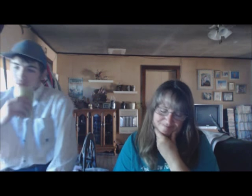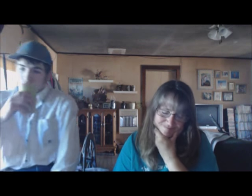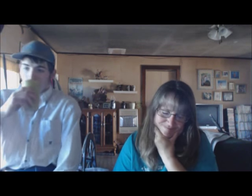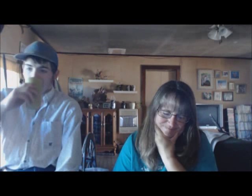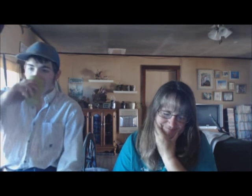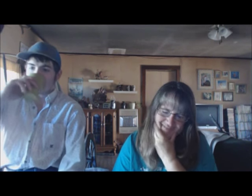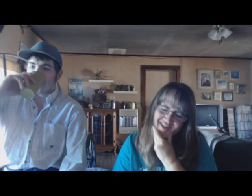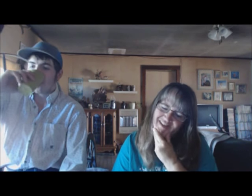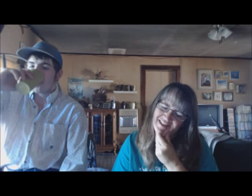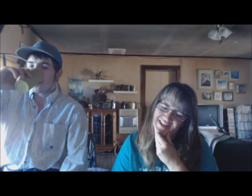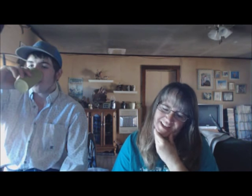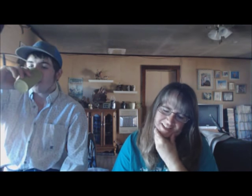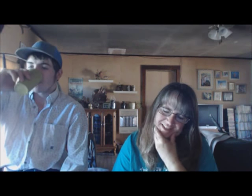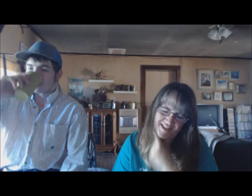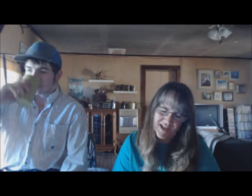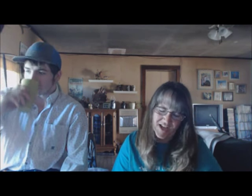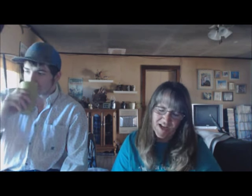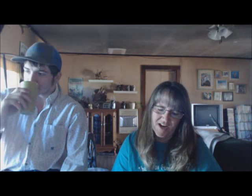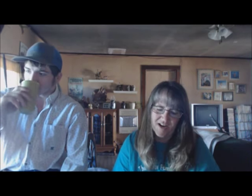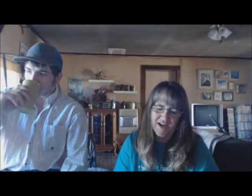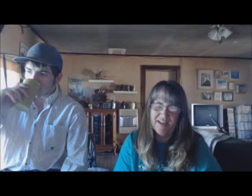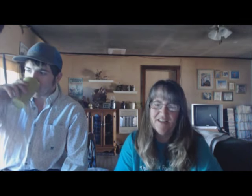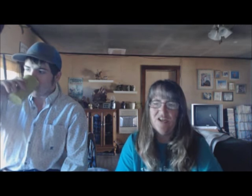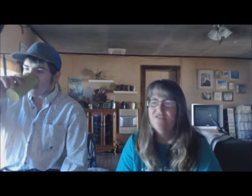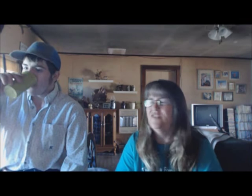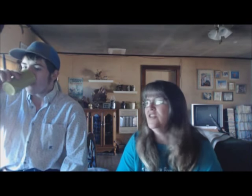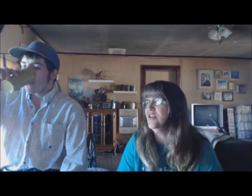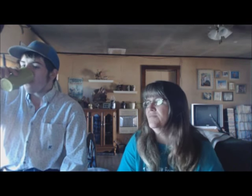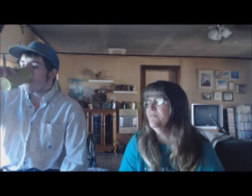Mm-hmm. Yes. Alright, in the yarn farm.